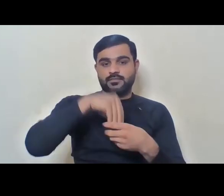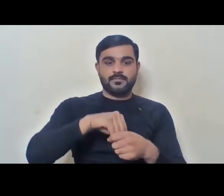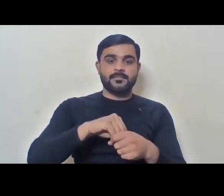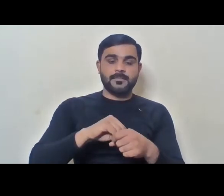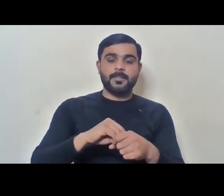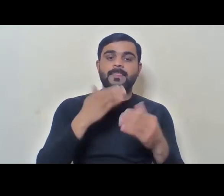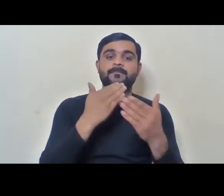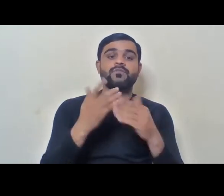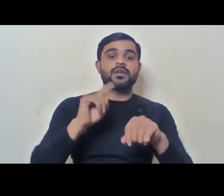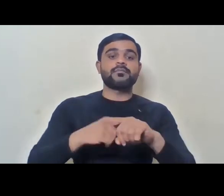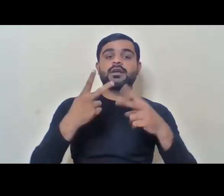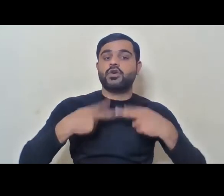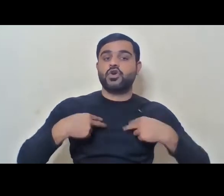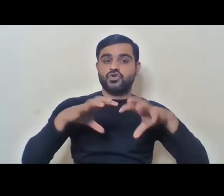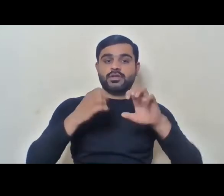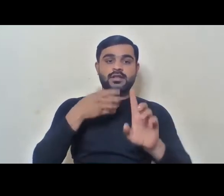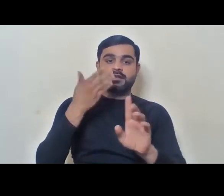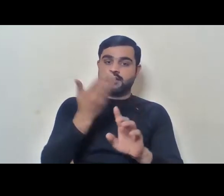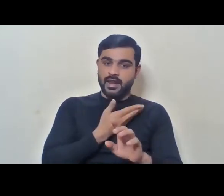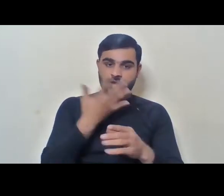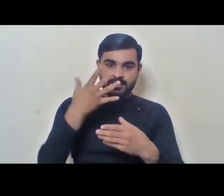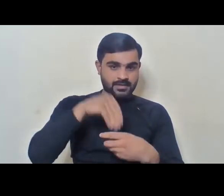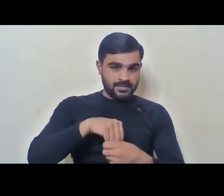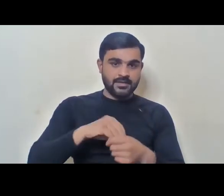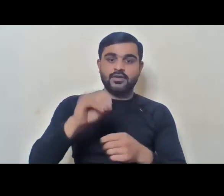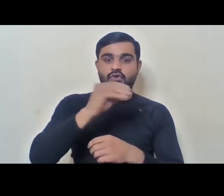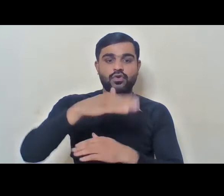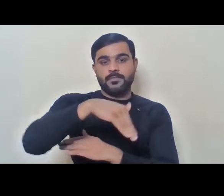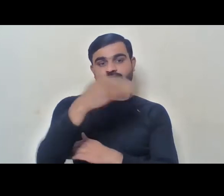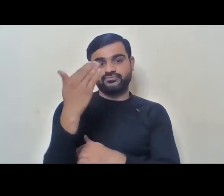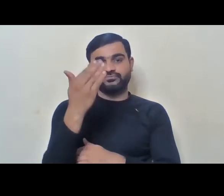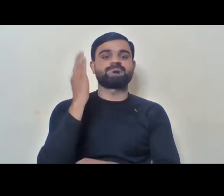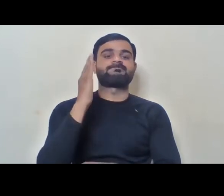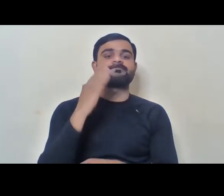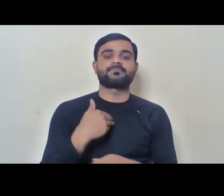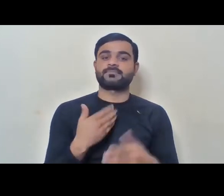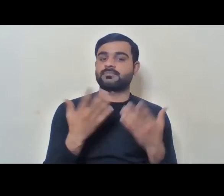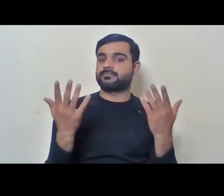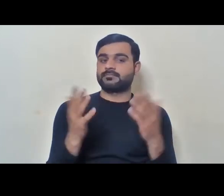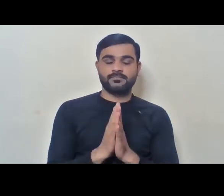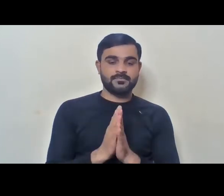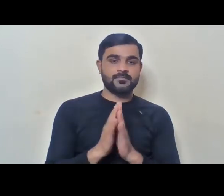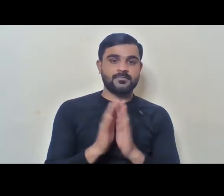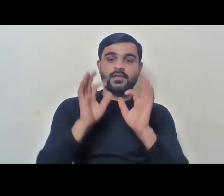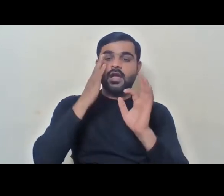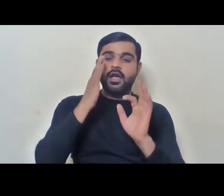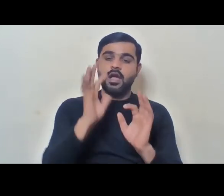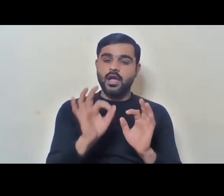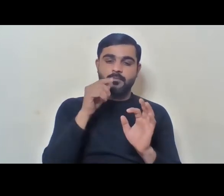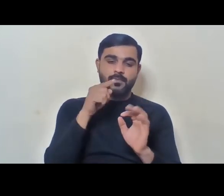to the Center for Constitutional Rights for organizing this. I think it's a very, very important